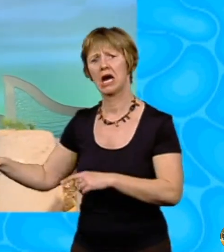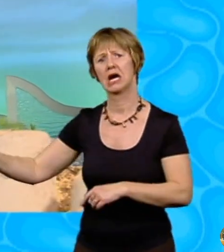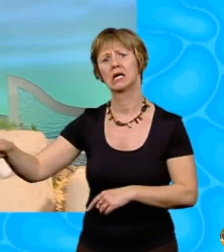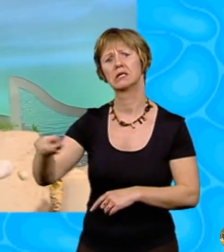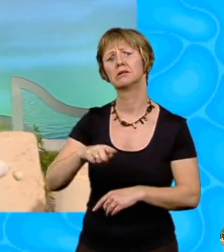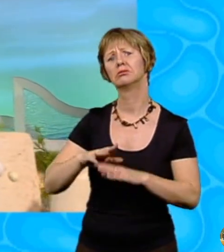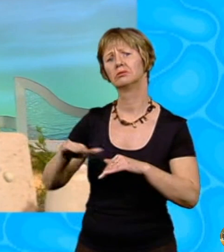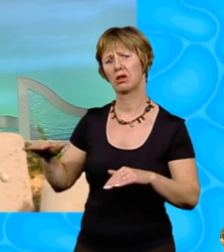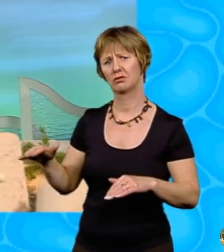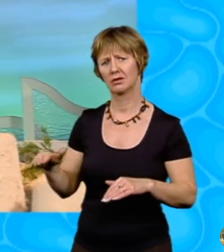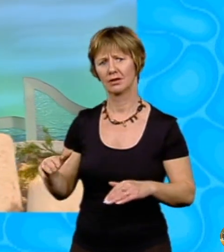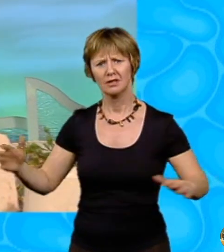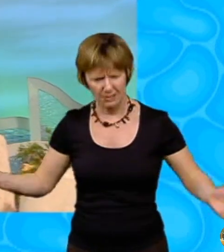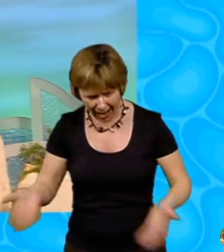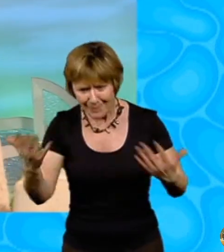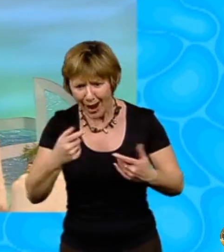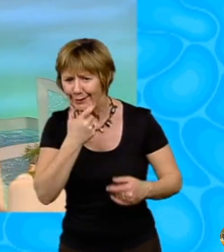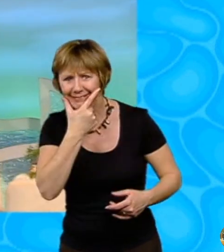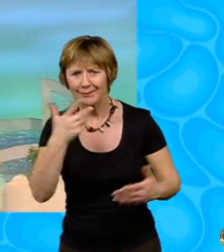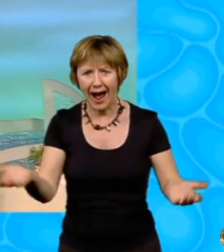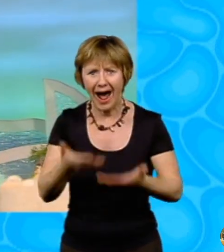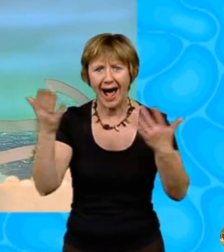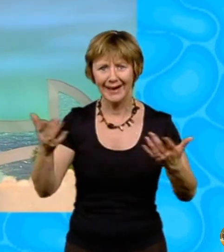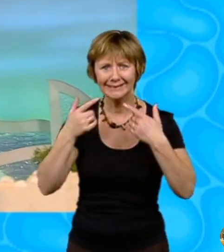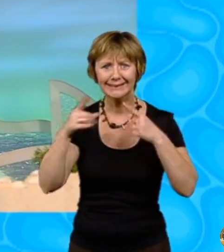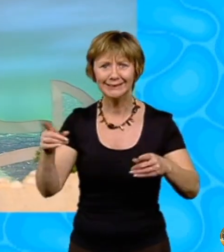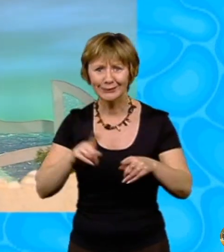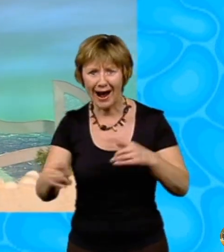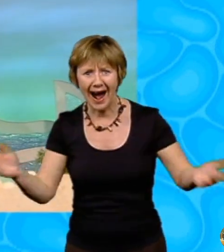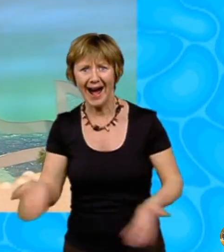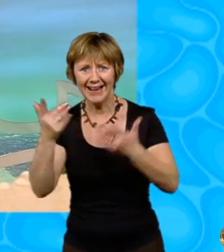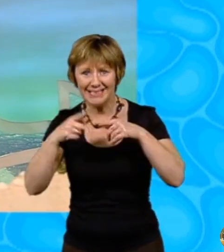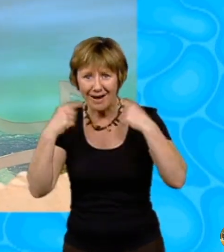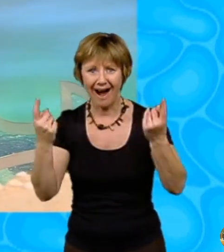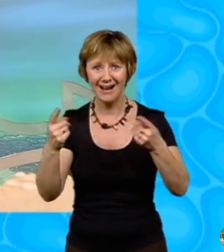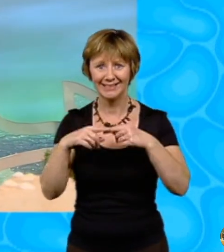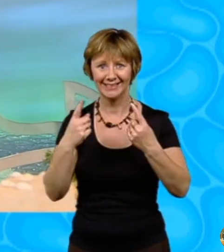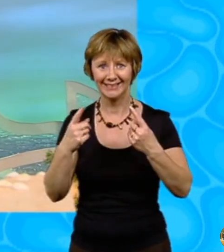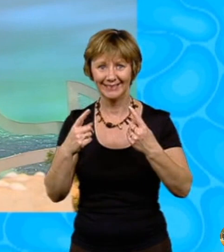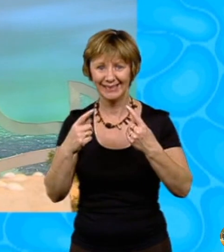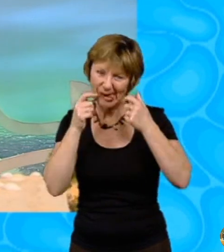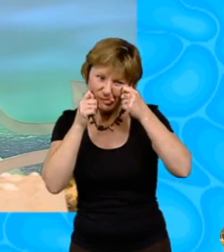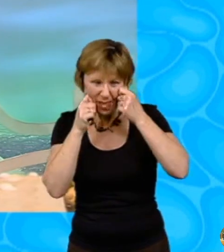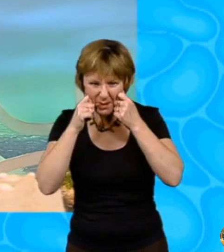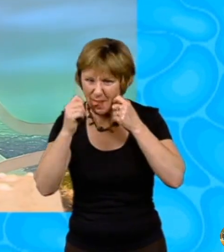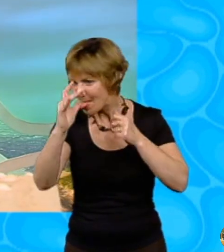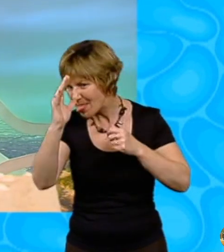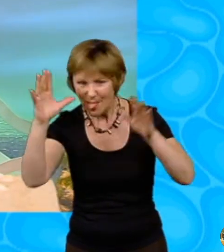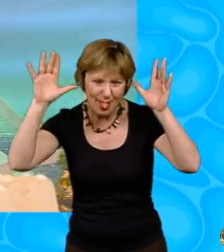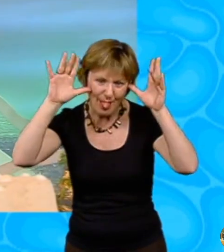Cheer up, class! Miss Porter tried her best to make a smile. She pulled silly faces and tried to juggle